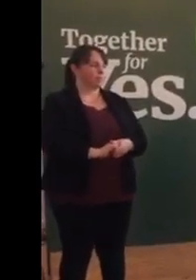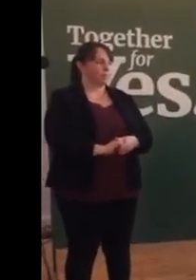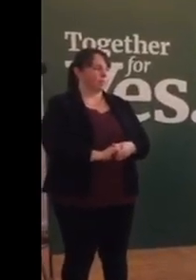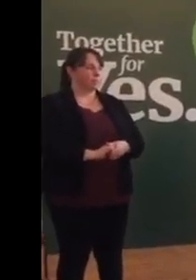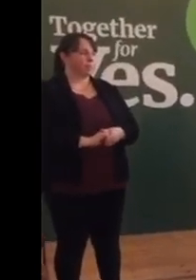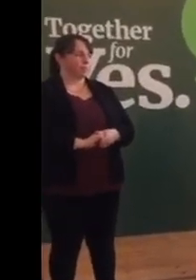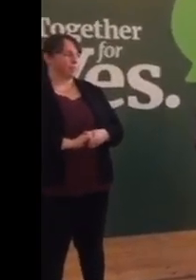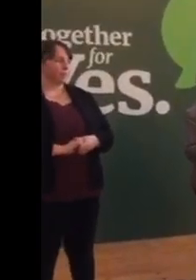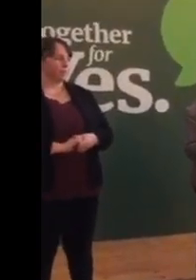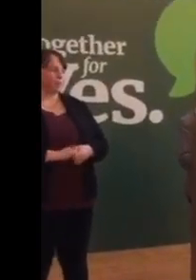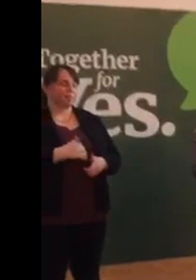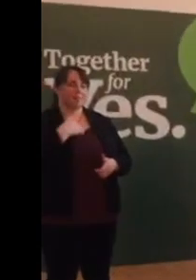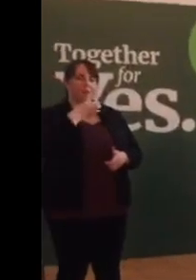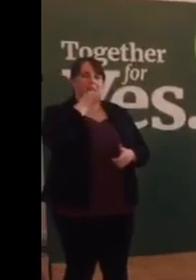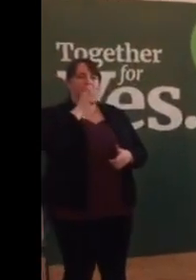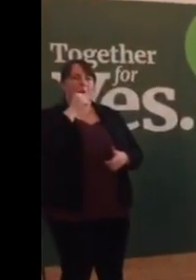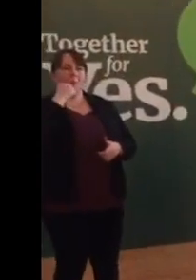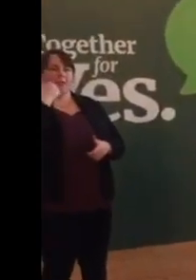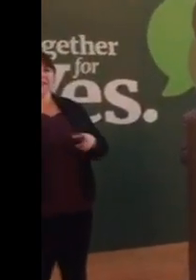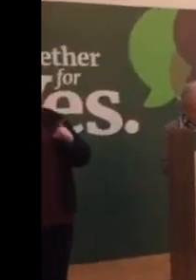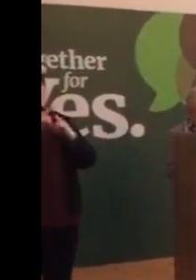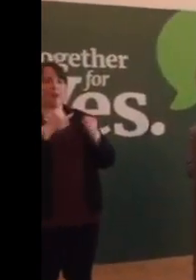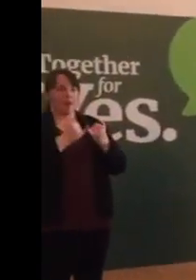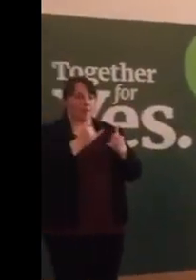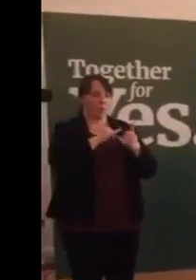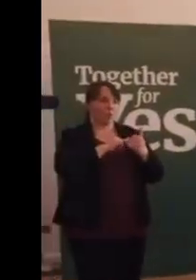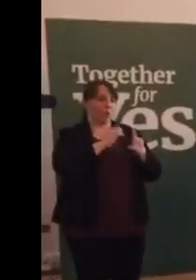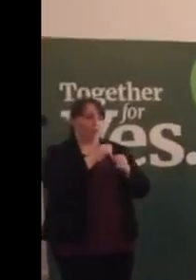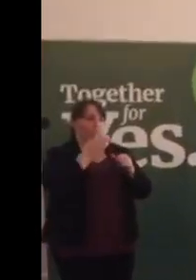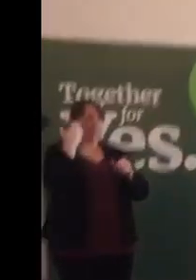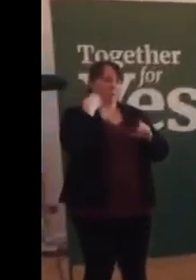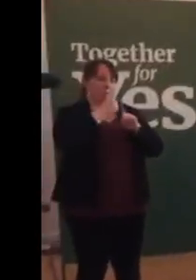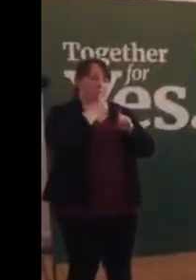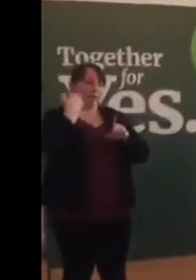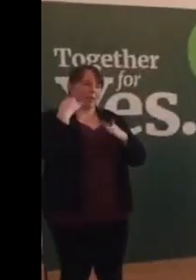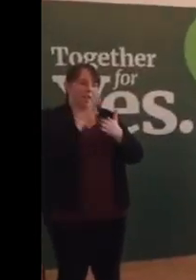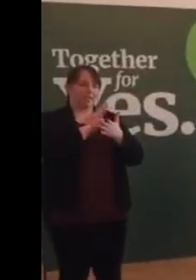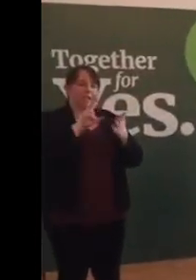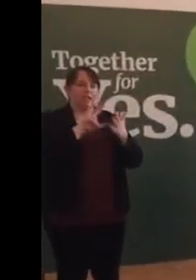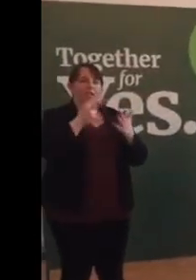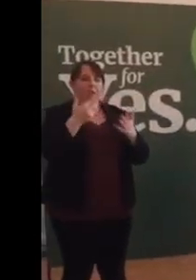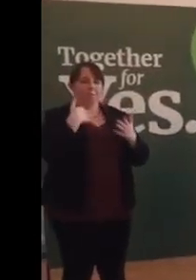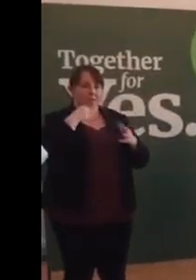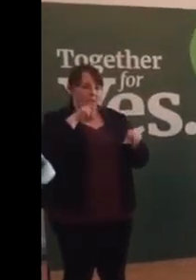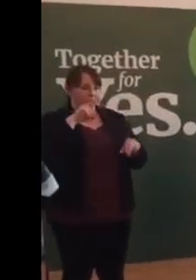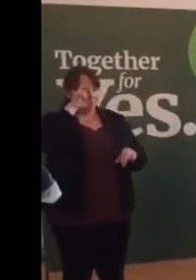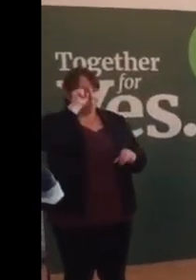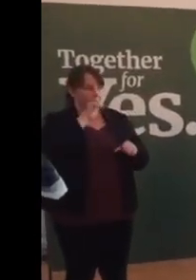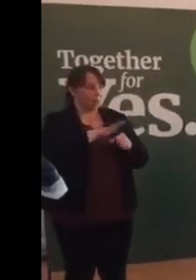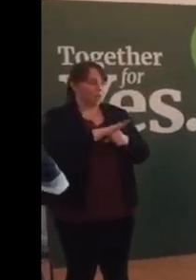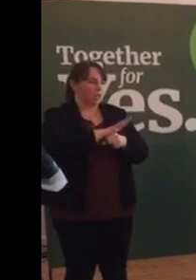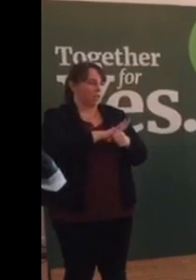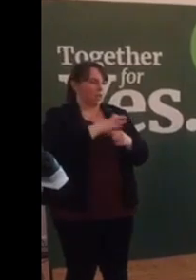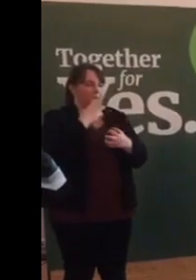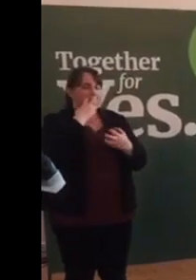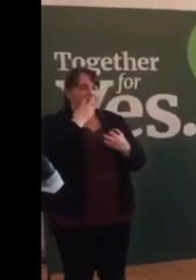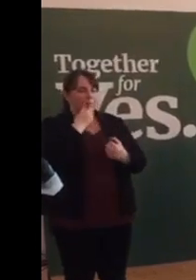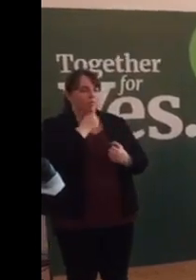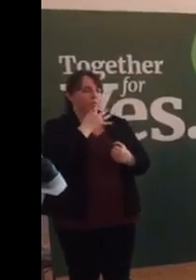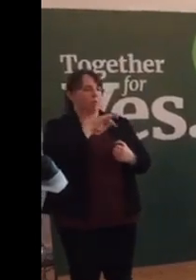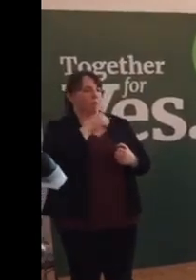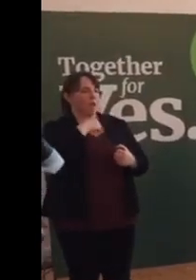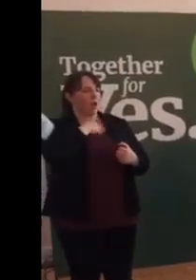because, like others who campaigned in 1983, we can well remember the utter misery of that campaign.